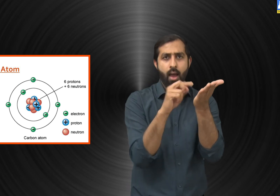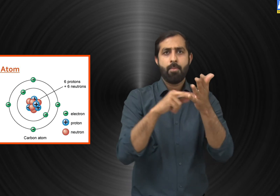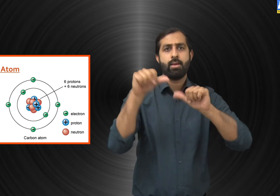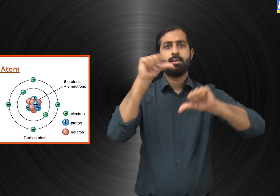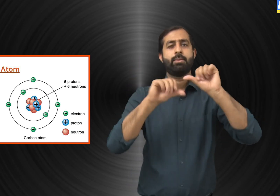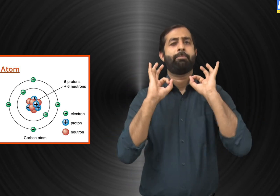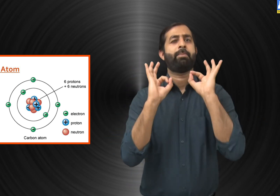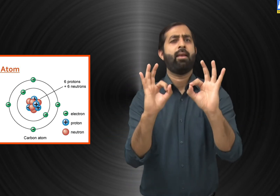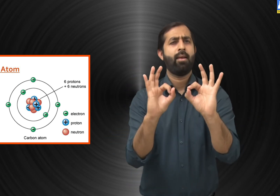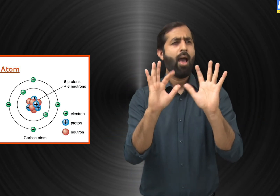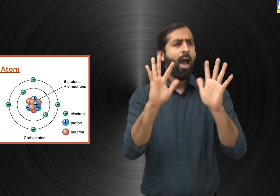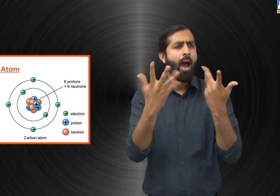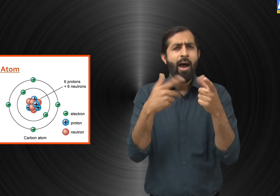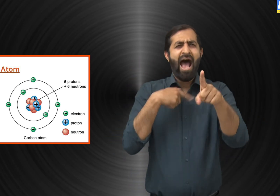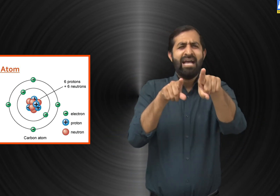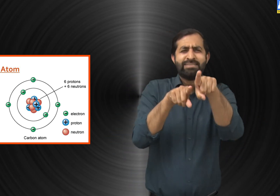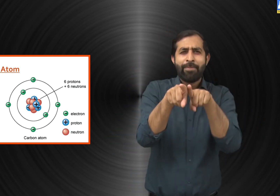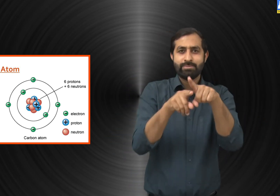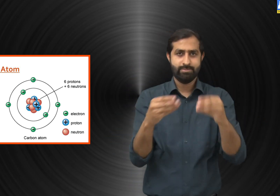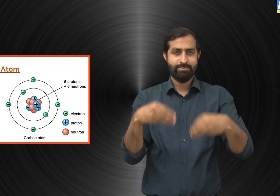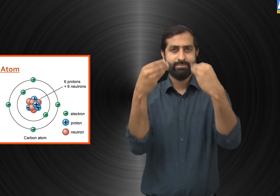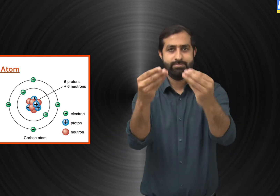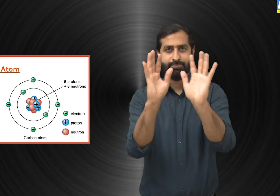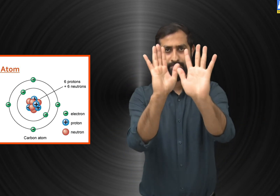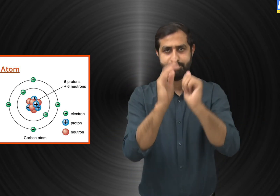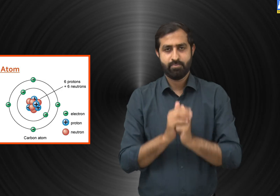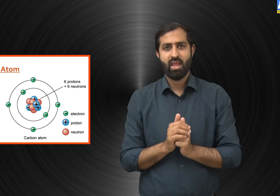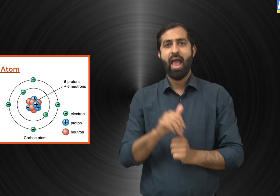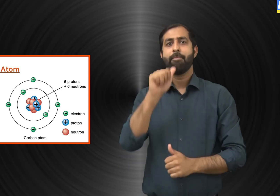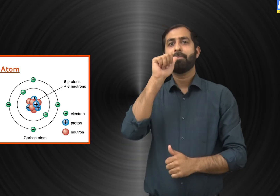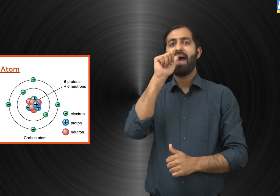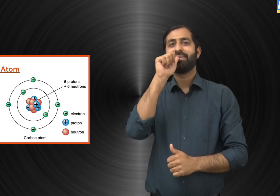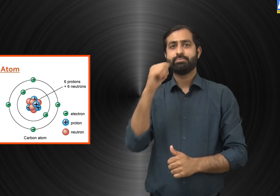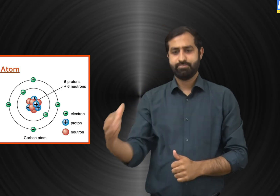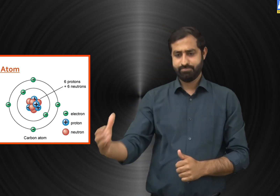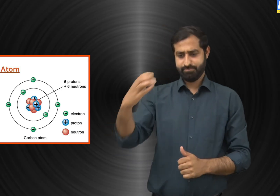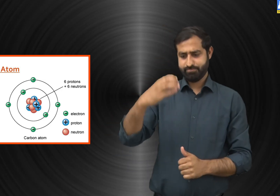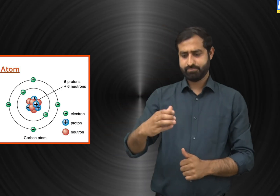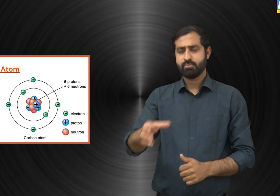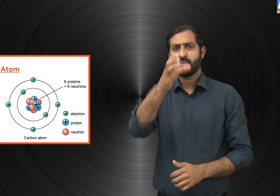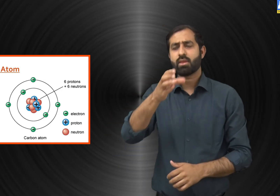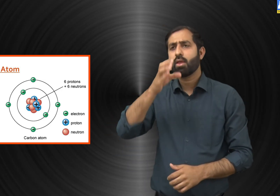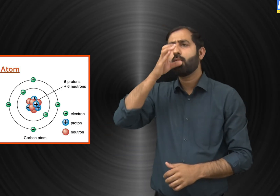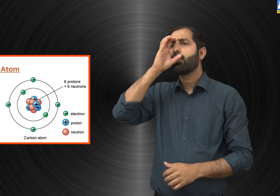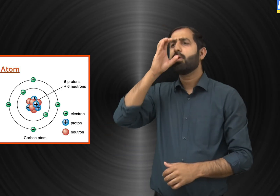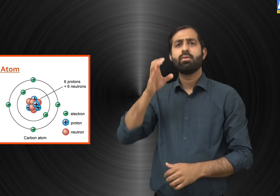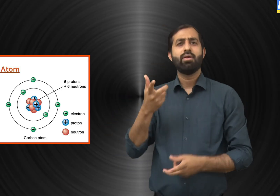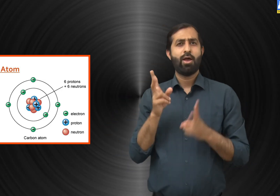one electron balances the positive charge of one proton. Let me give you an example. When we drink water without